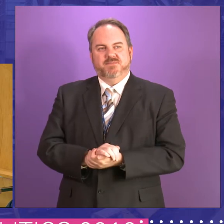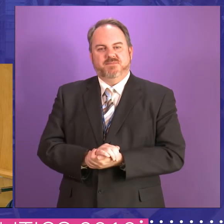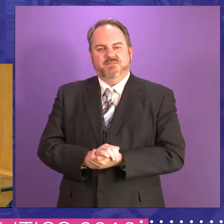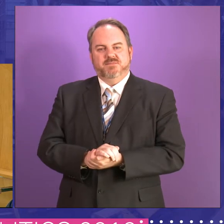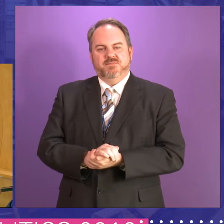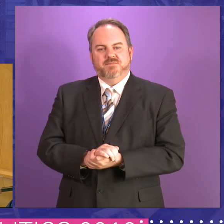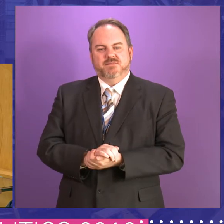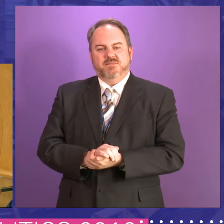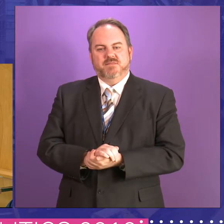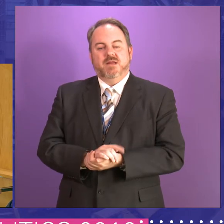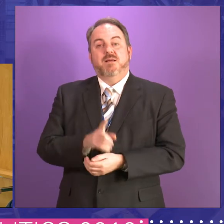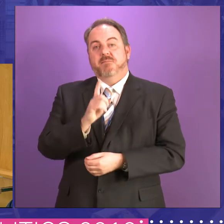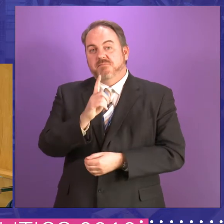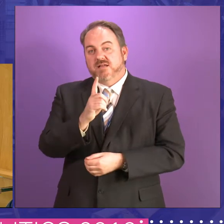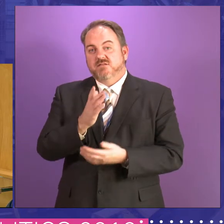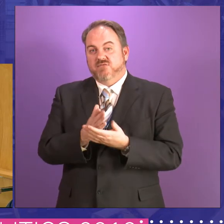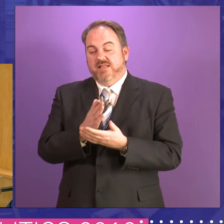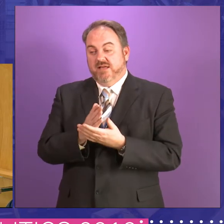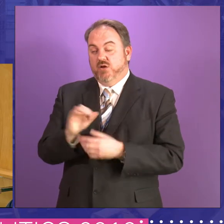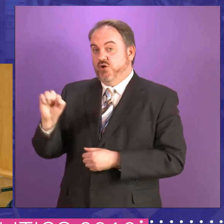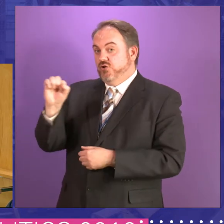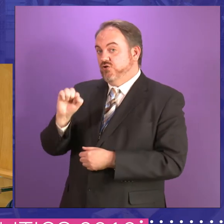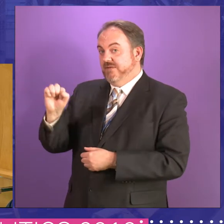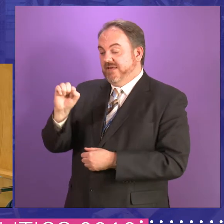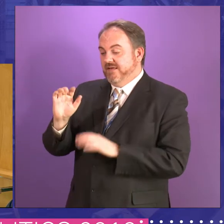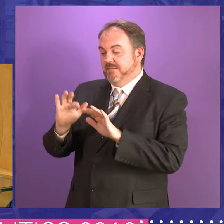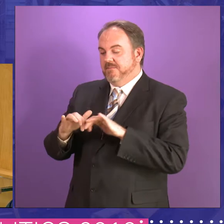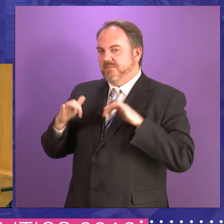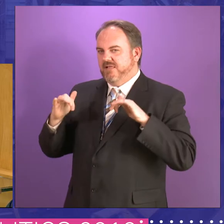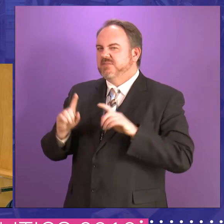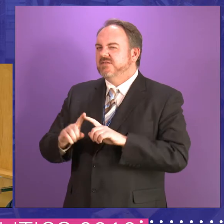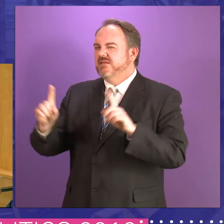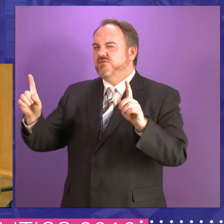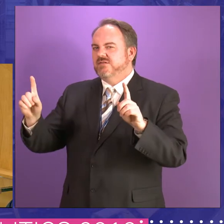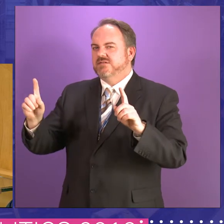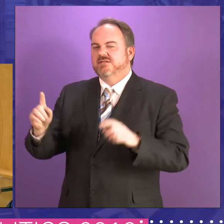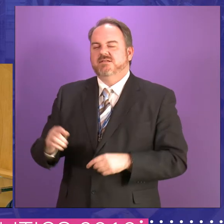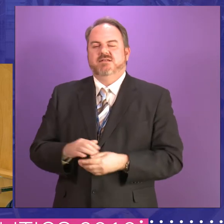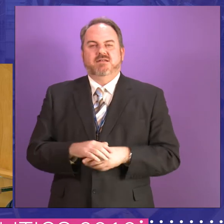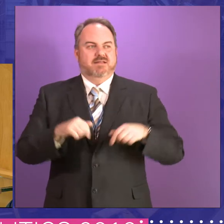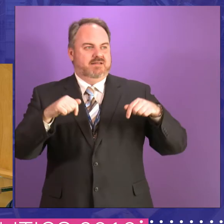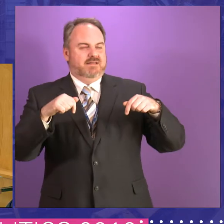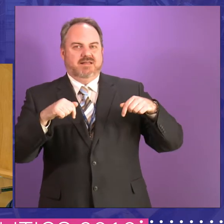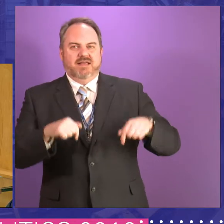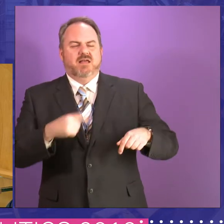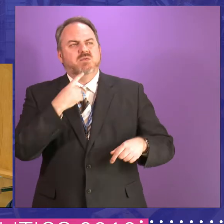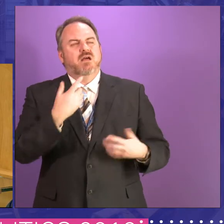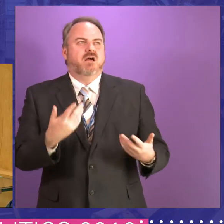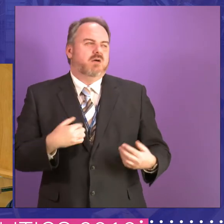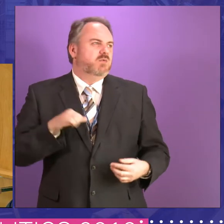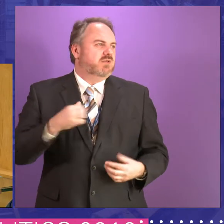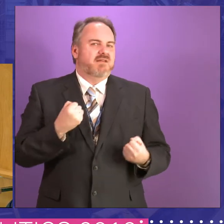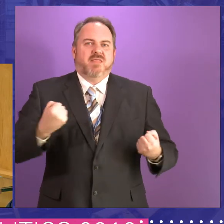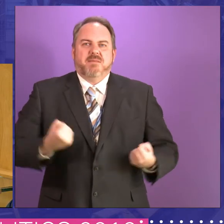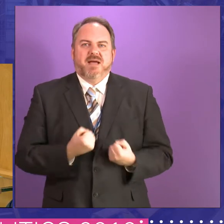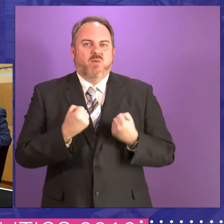There's one big commonality between the two. In this parliament, many of the speeches were always laced with only we had the powers to we would